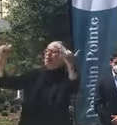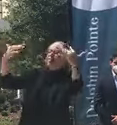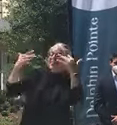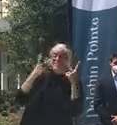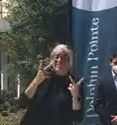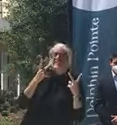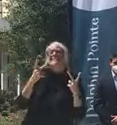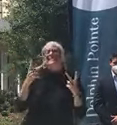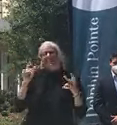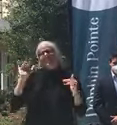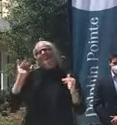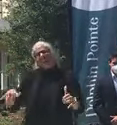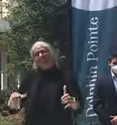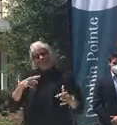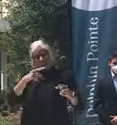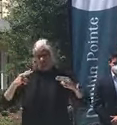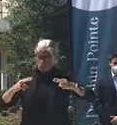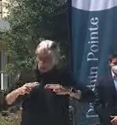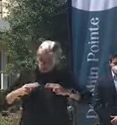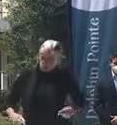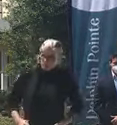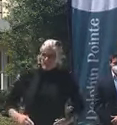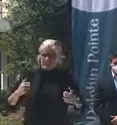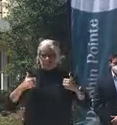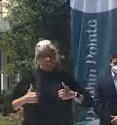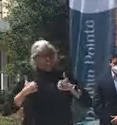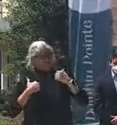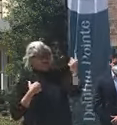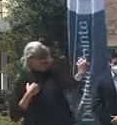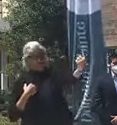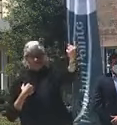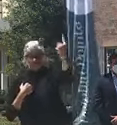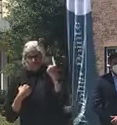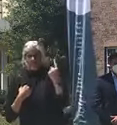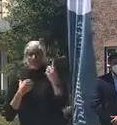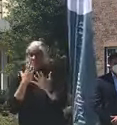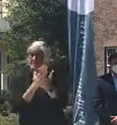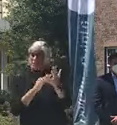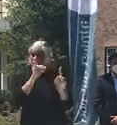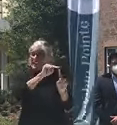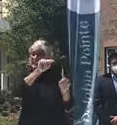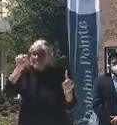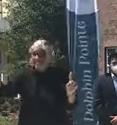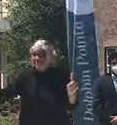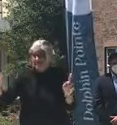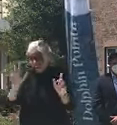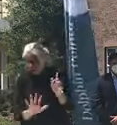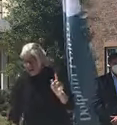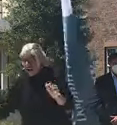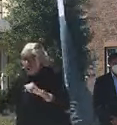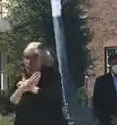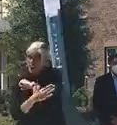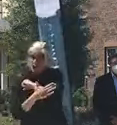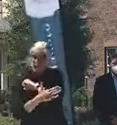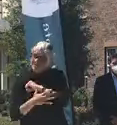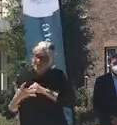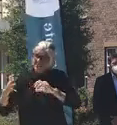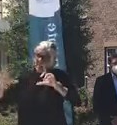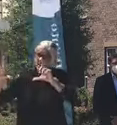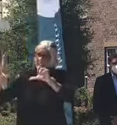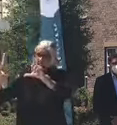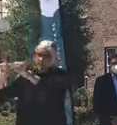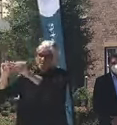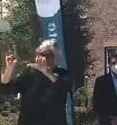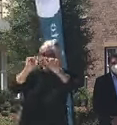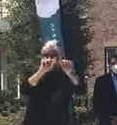are human lives that are affected. You have people in some of these areas around the country, I'm looking, that have no end in sight right now. You know,